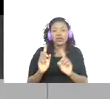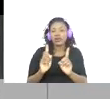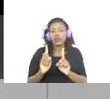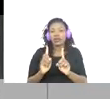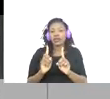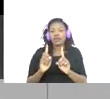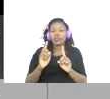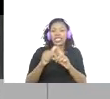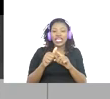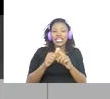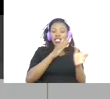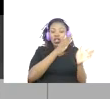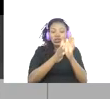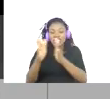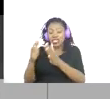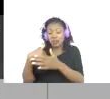my suggestion is